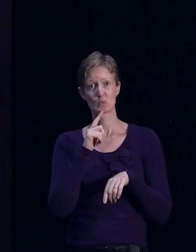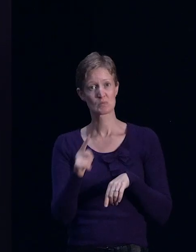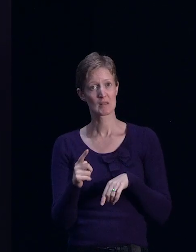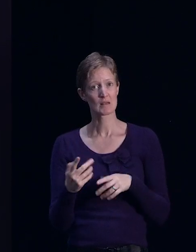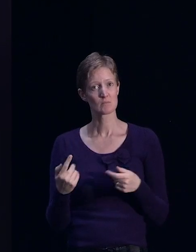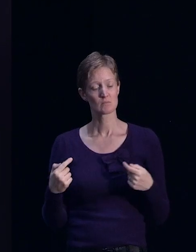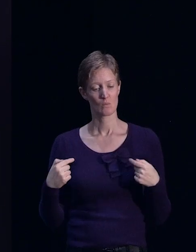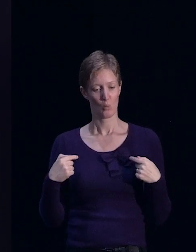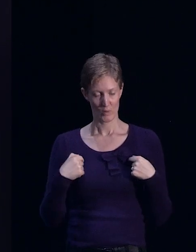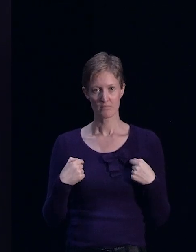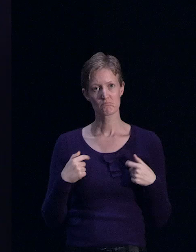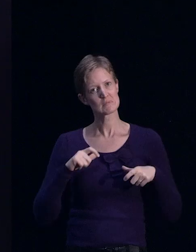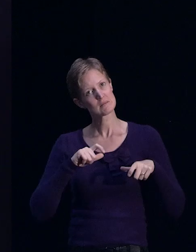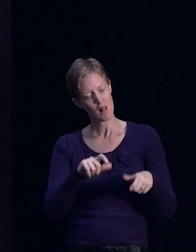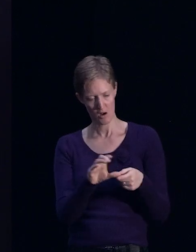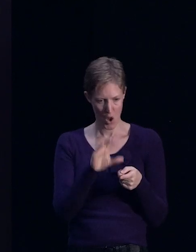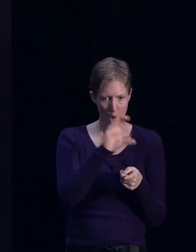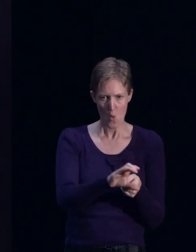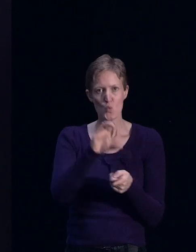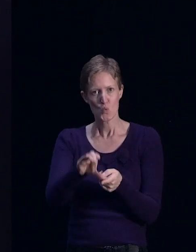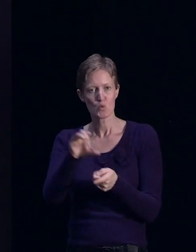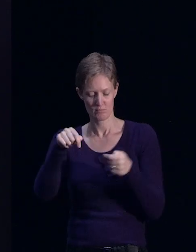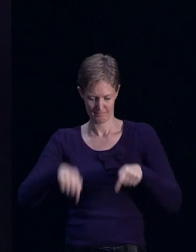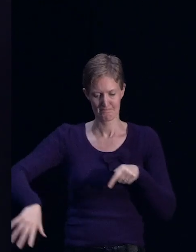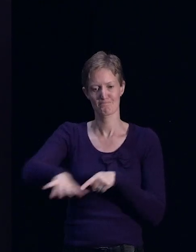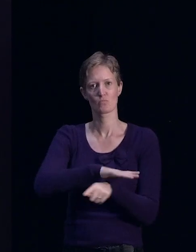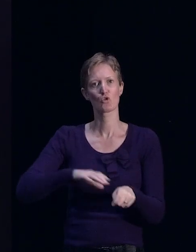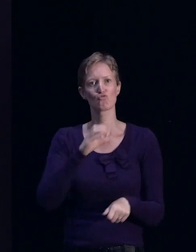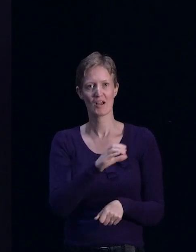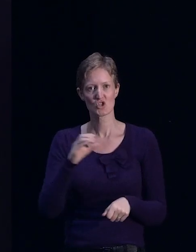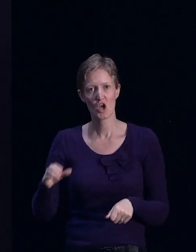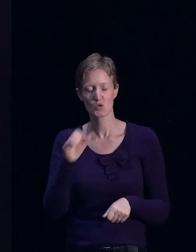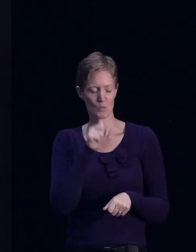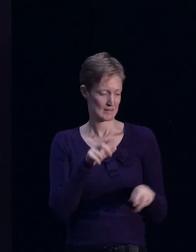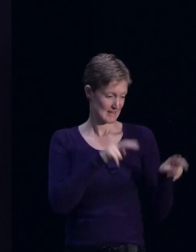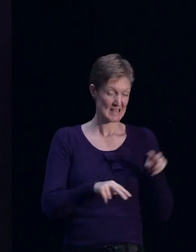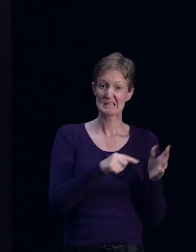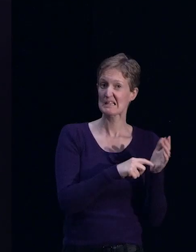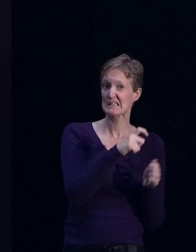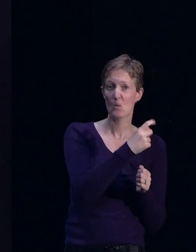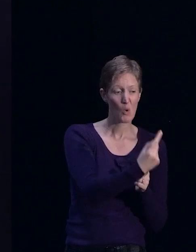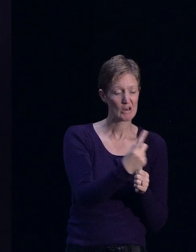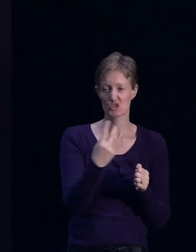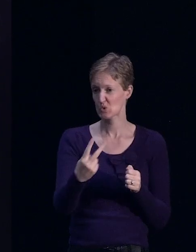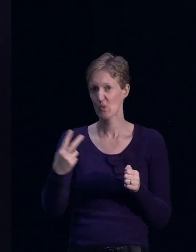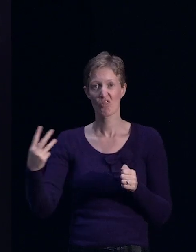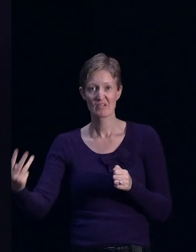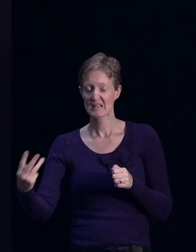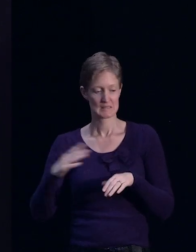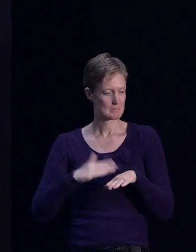engaged in lending in Christchurch and that we will assess whether it's TC1, TC2 or TC3